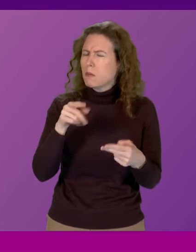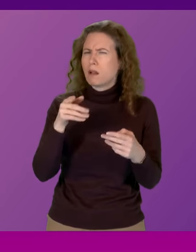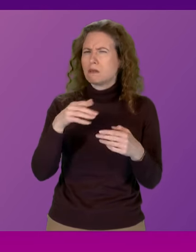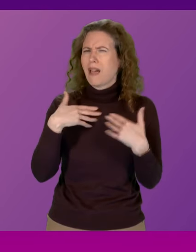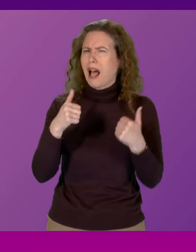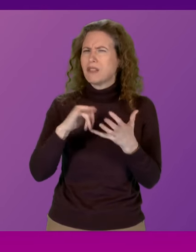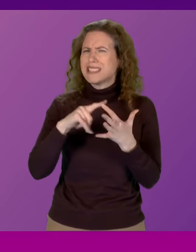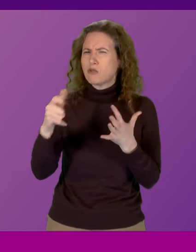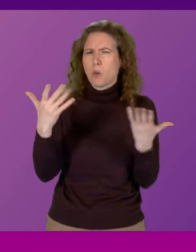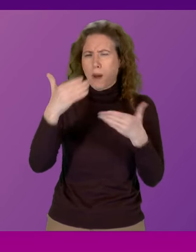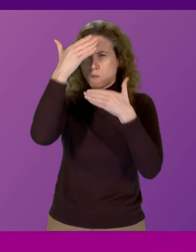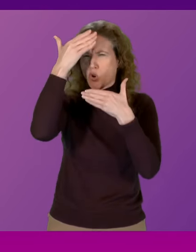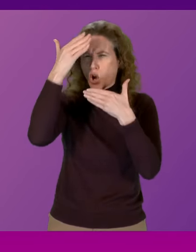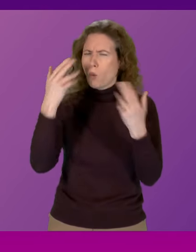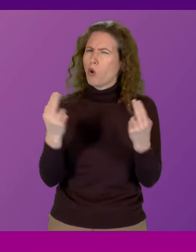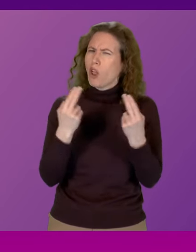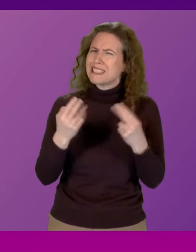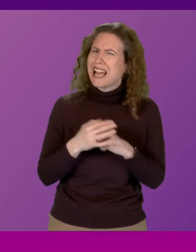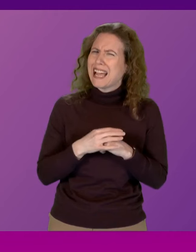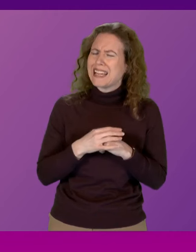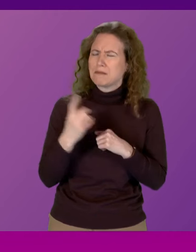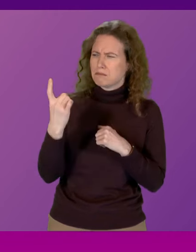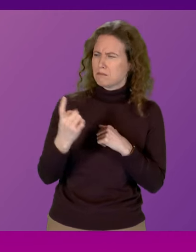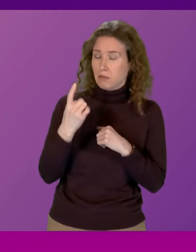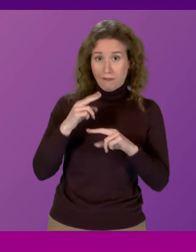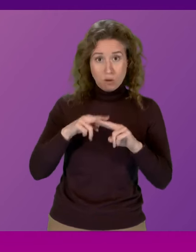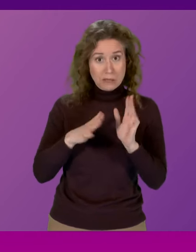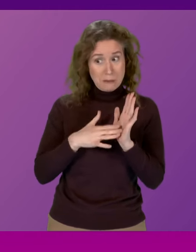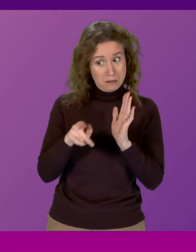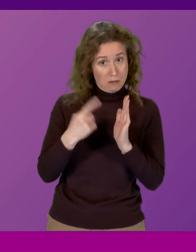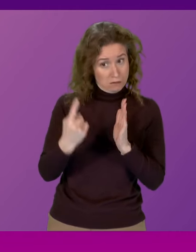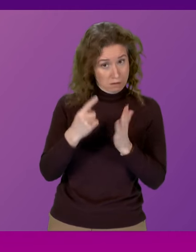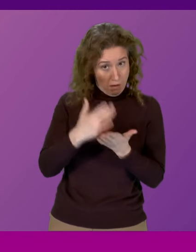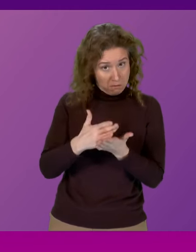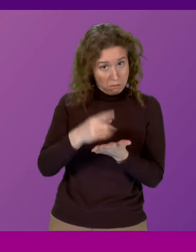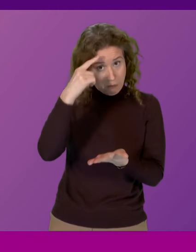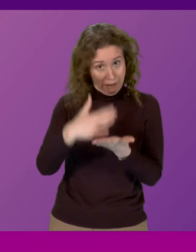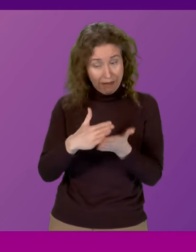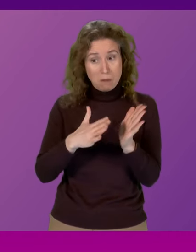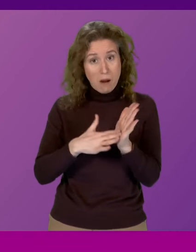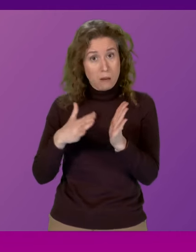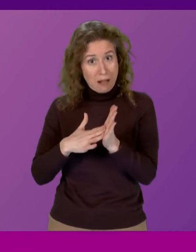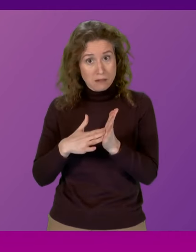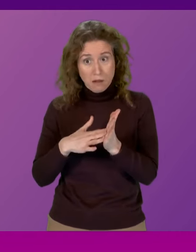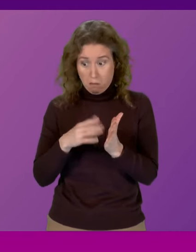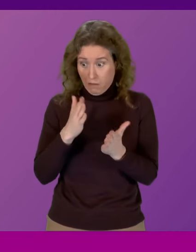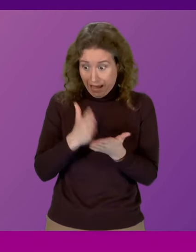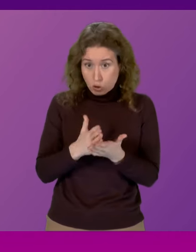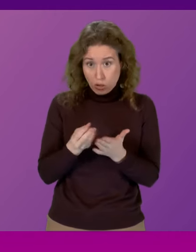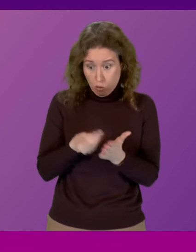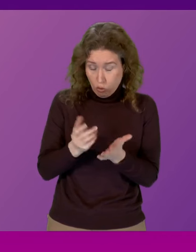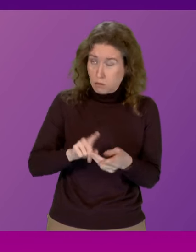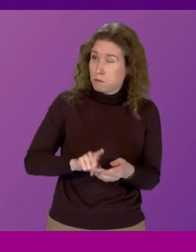on holiday. Does the First Minister really believe that Michael Matheson ran up all these costs on parliamentary